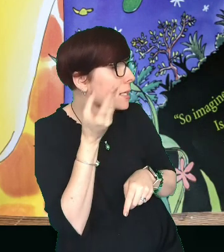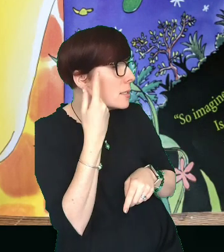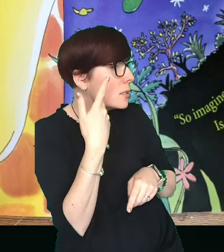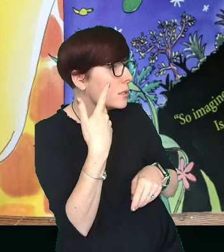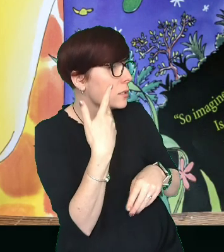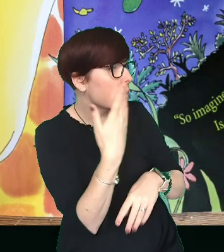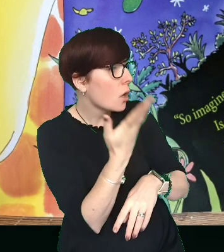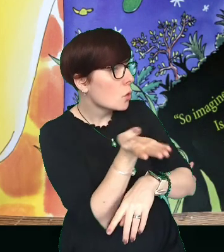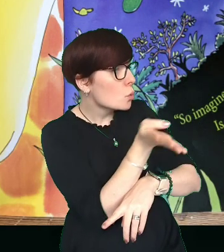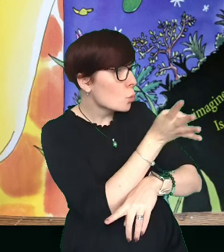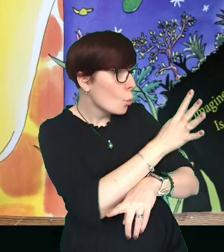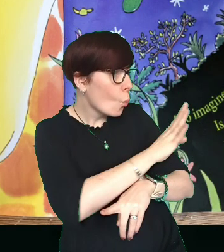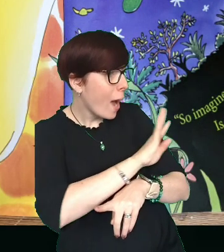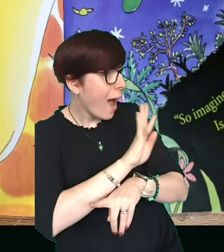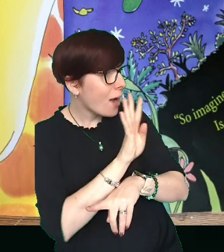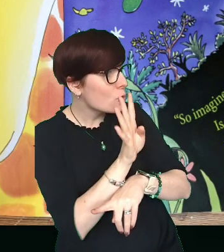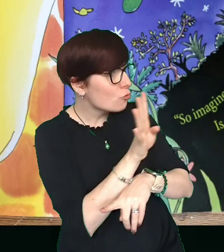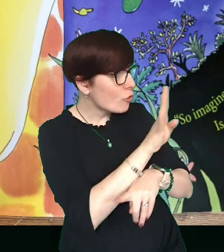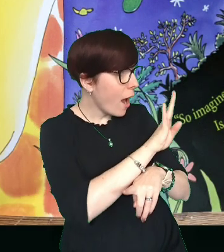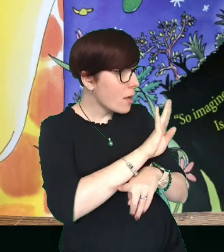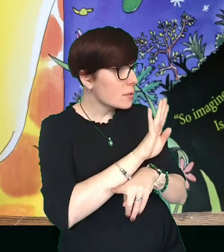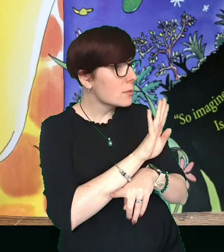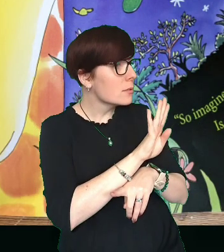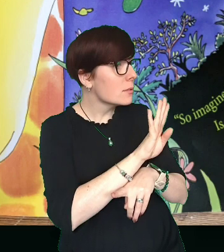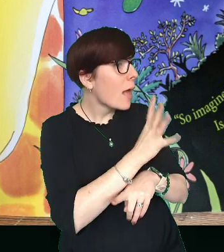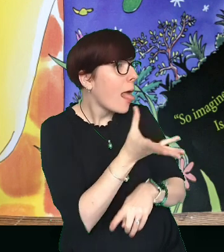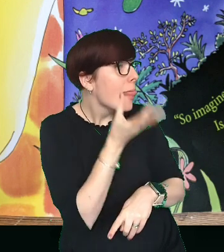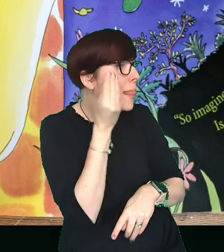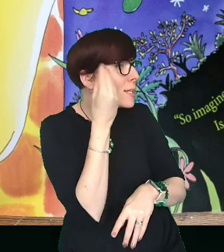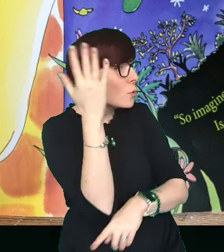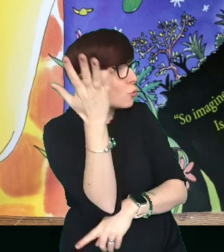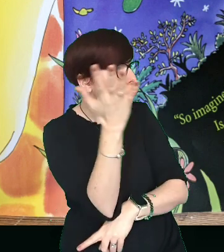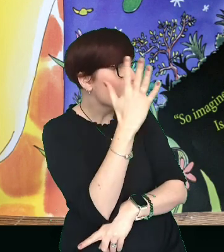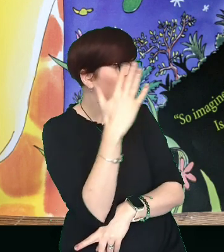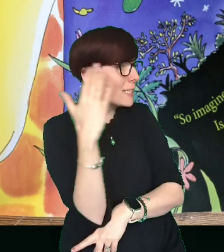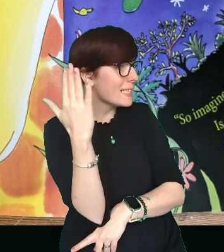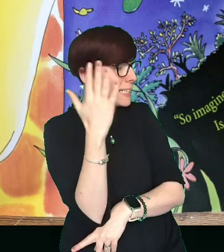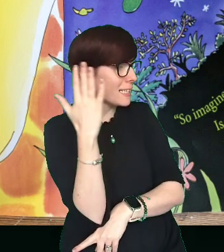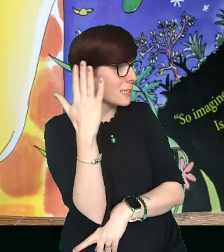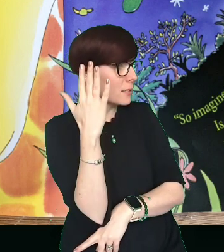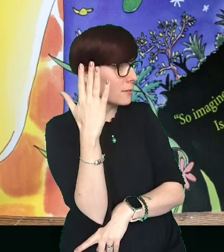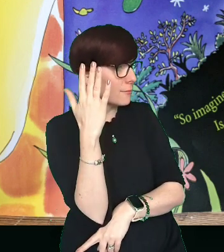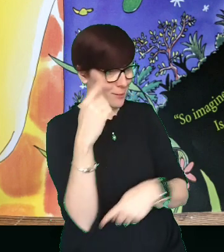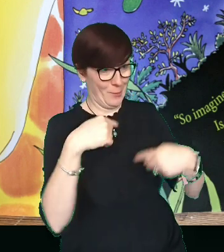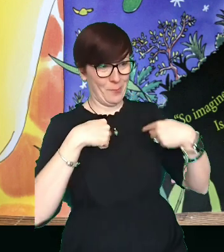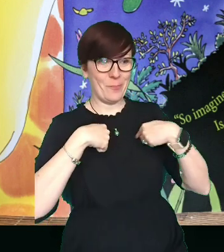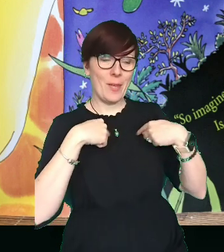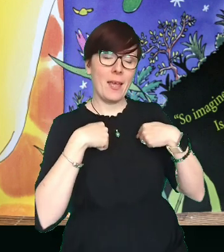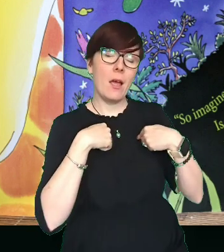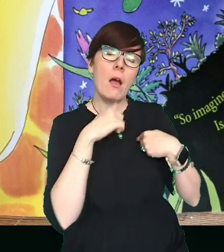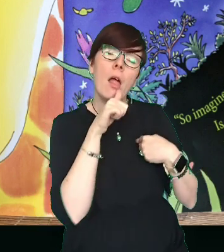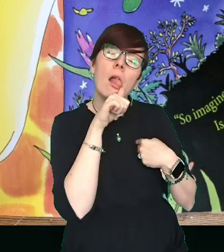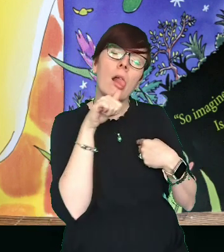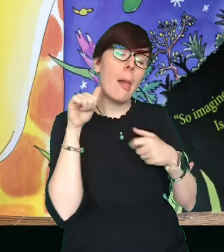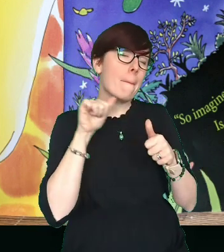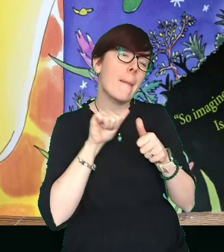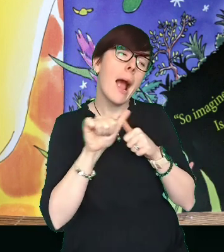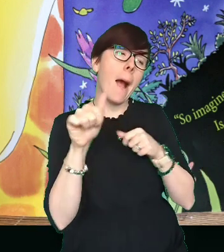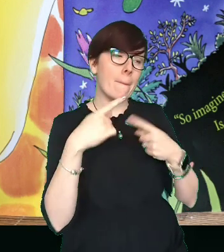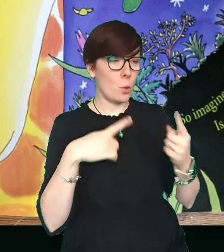Listen to the swaying grass and listen to the trees. To me, the sweetest